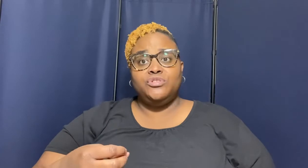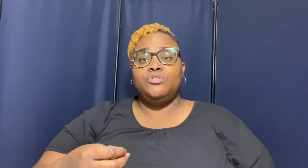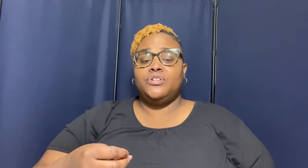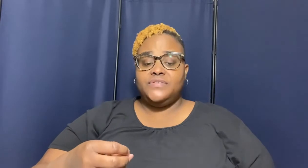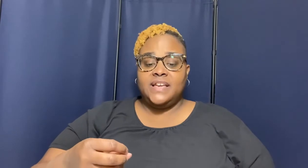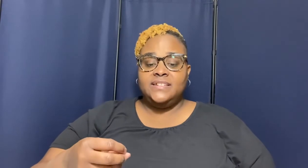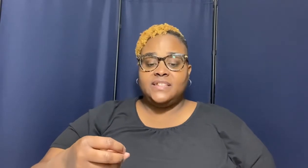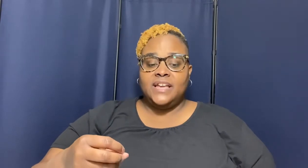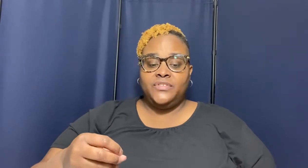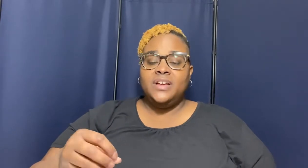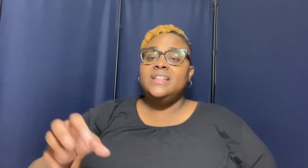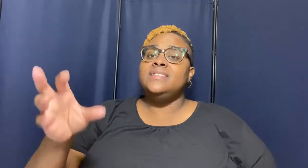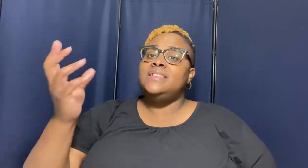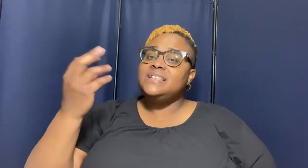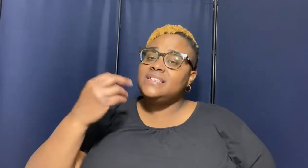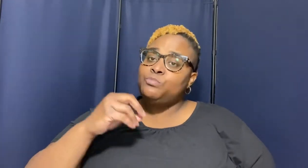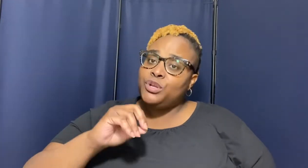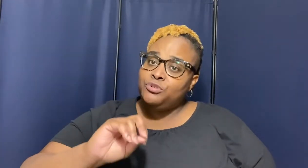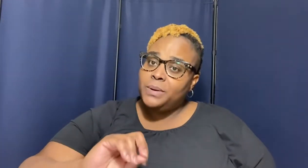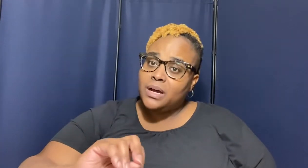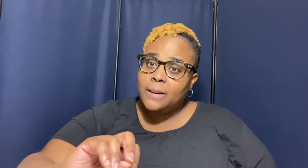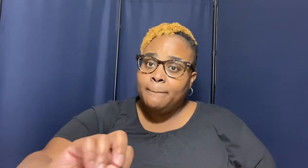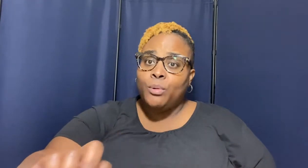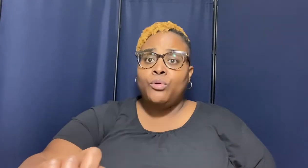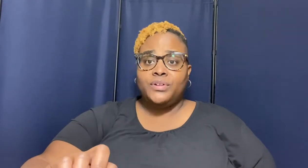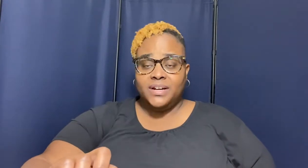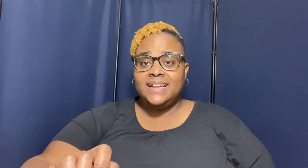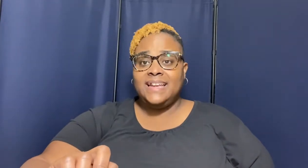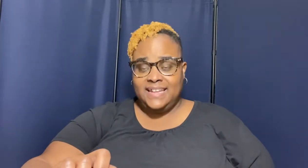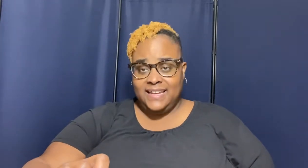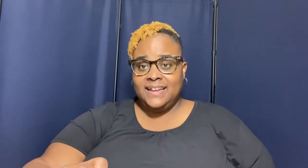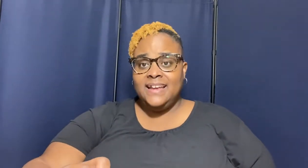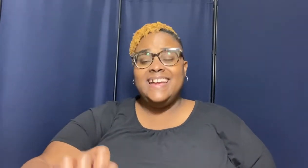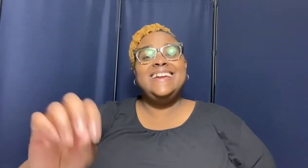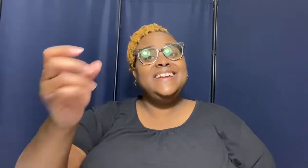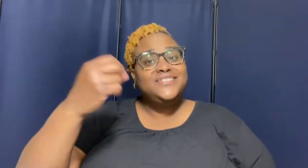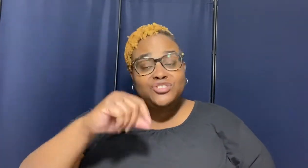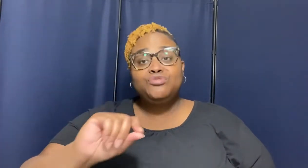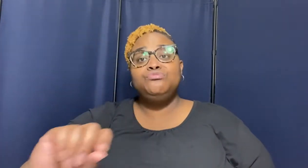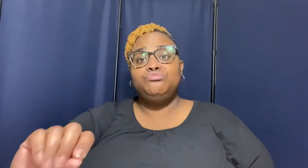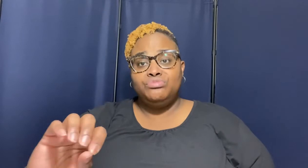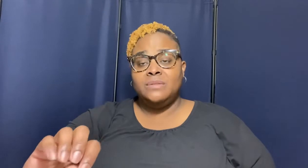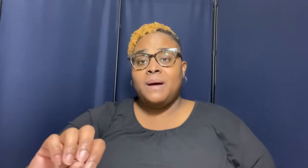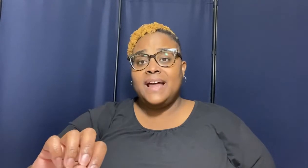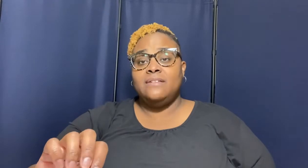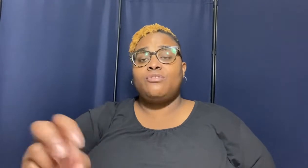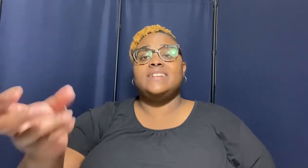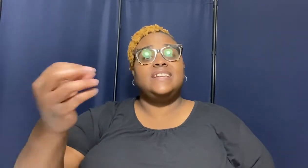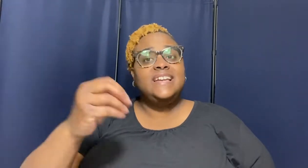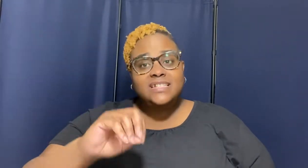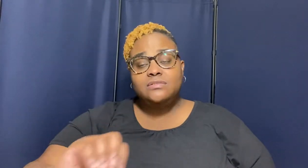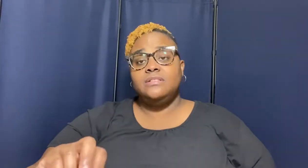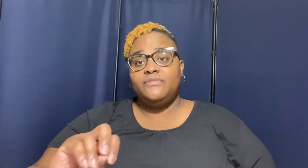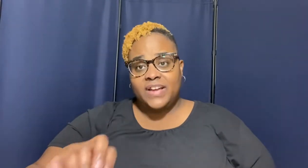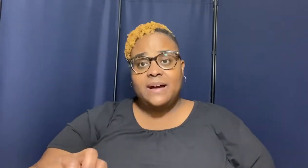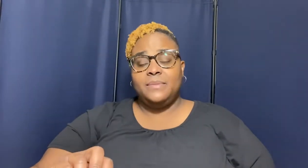lord and savior this is when you become born again into the body of christ into the family